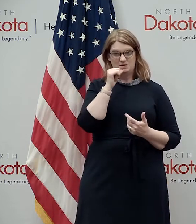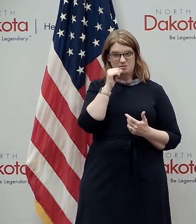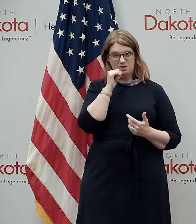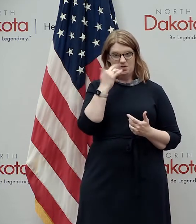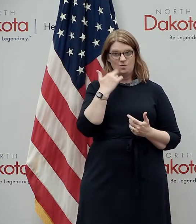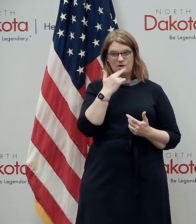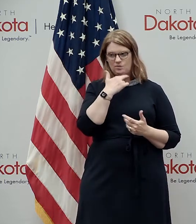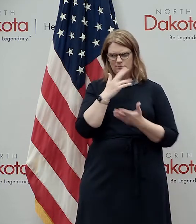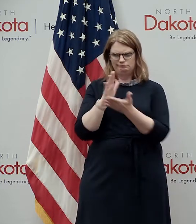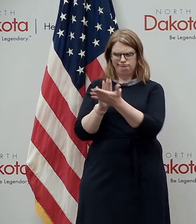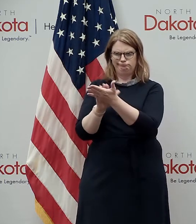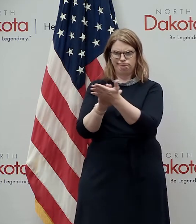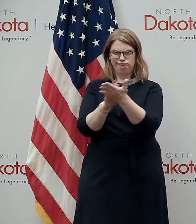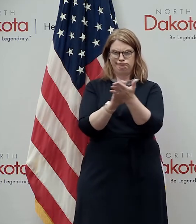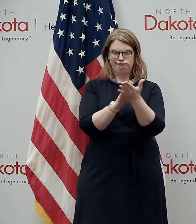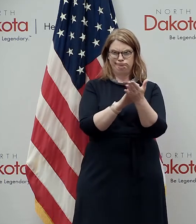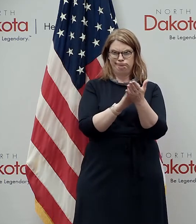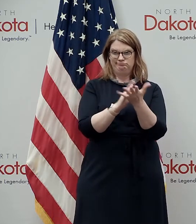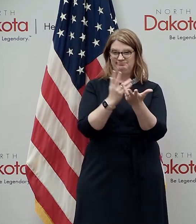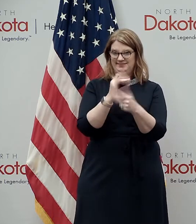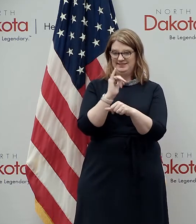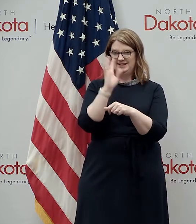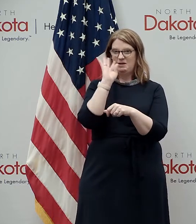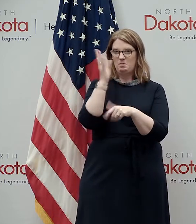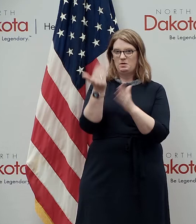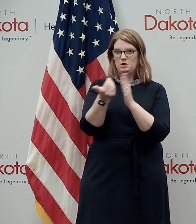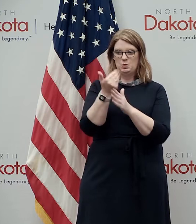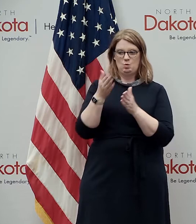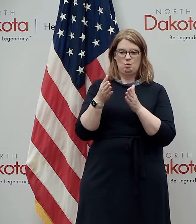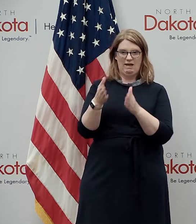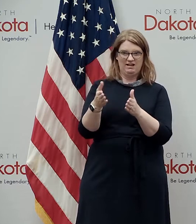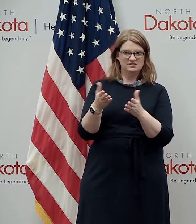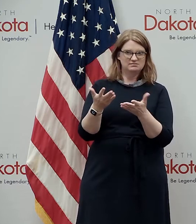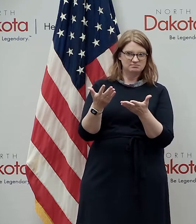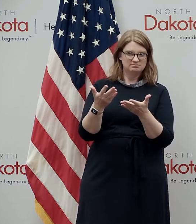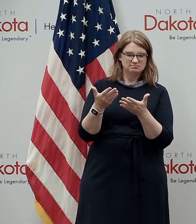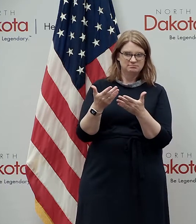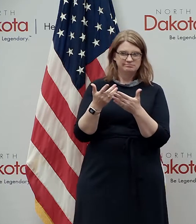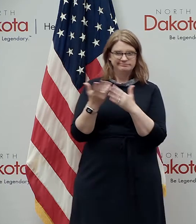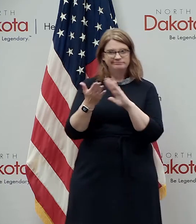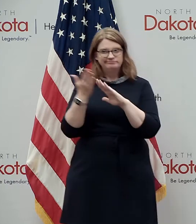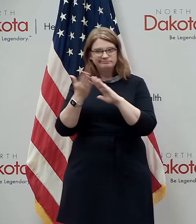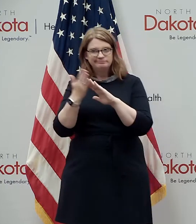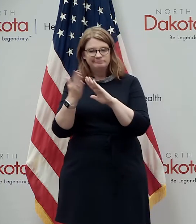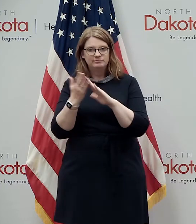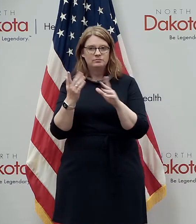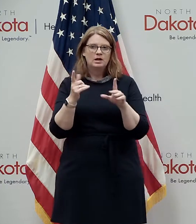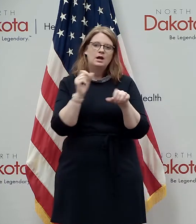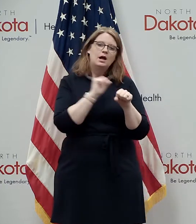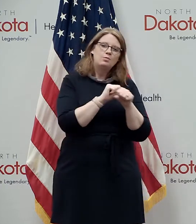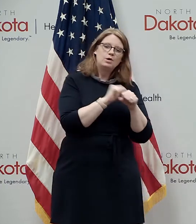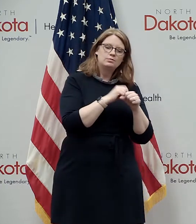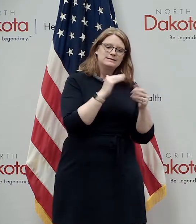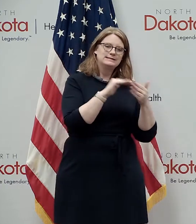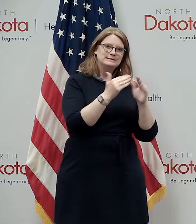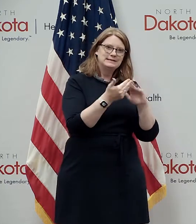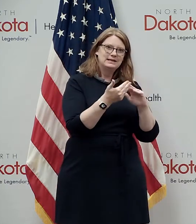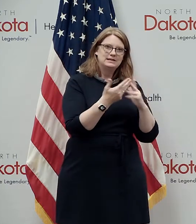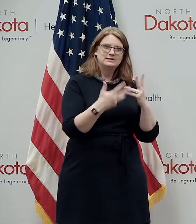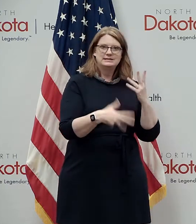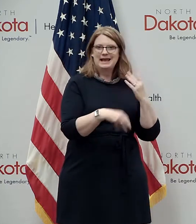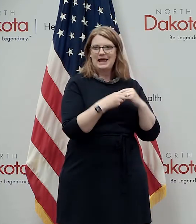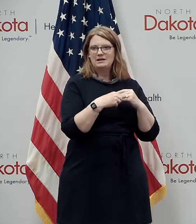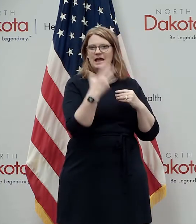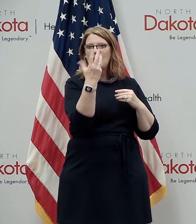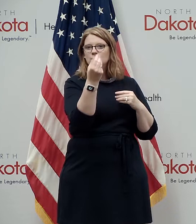owners that have developed new business plans that are uh including uh working with cities cities cities and their location to add more